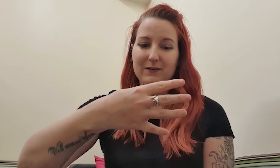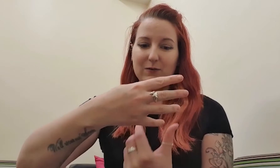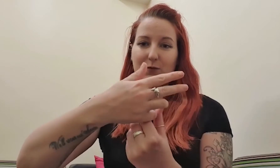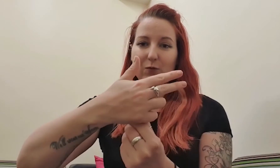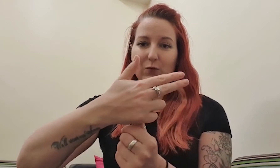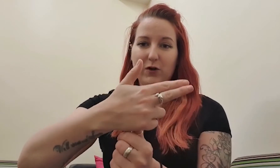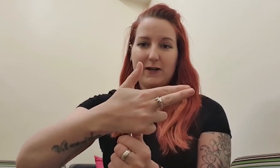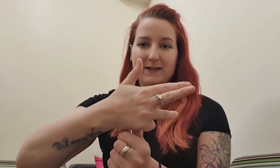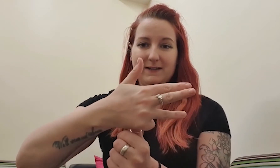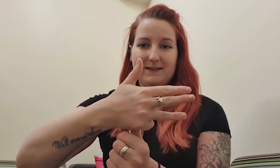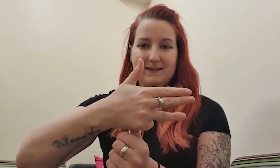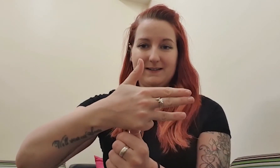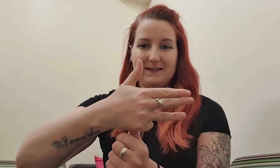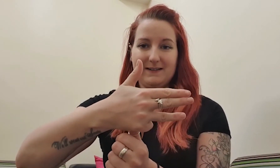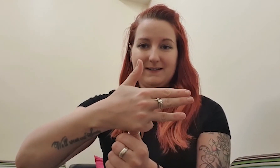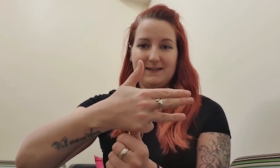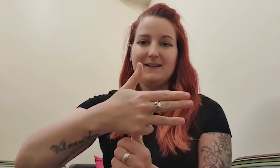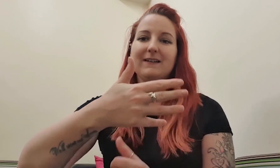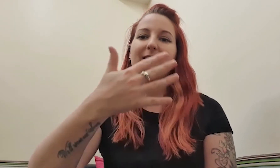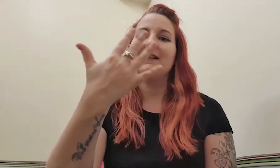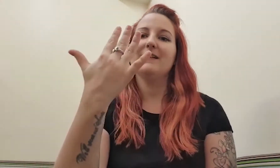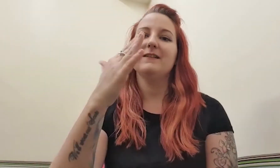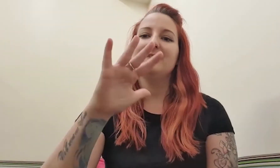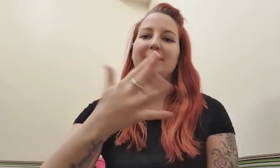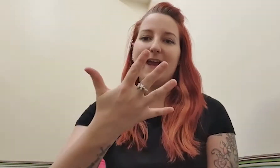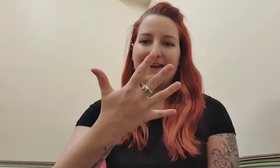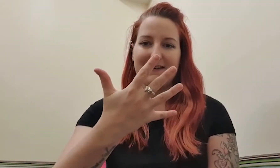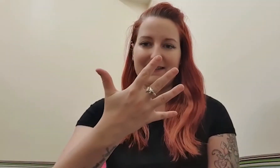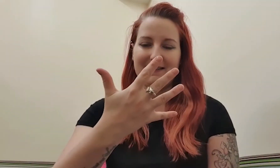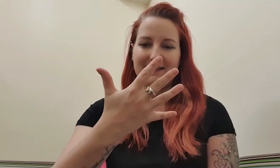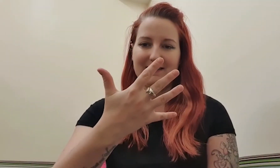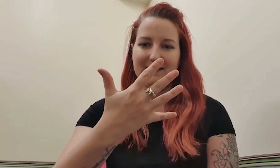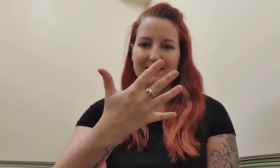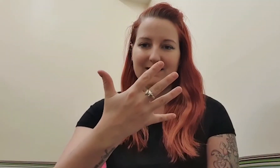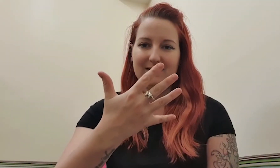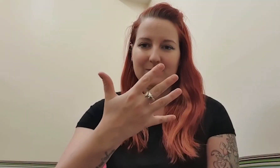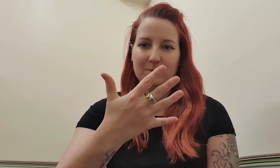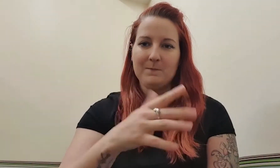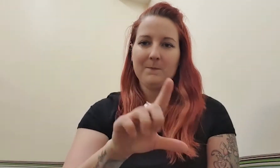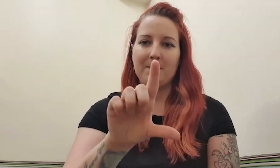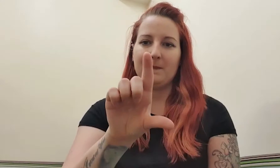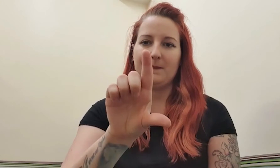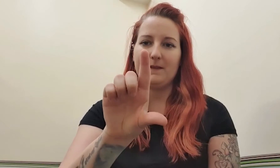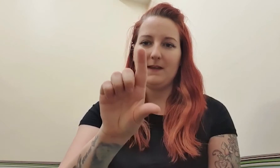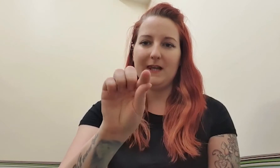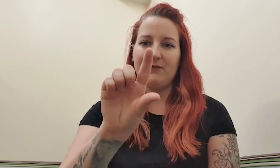or 9, 10, 11,